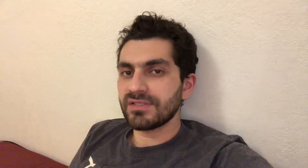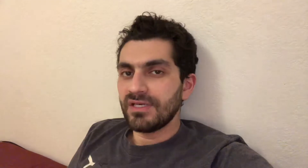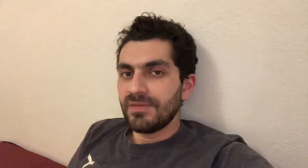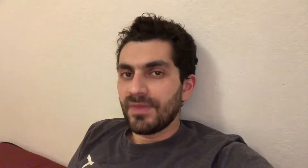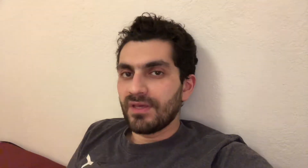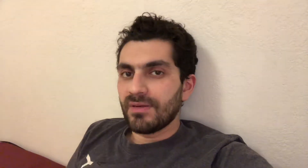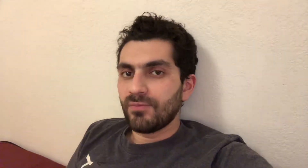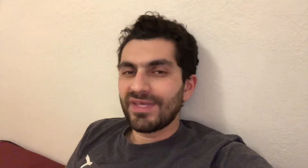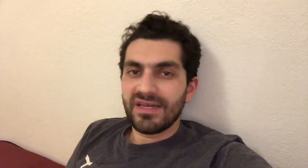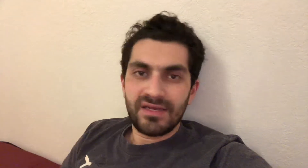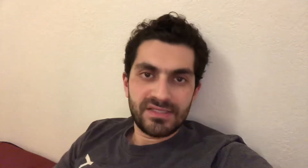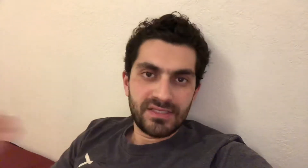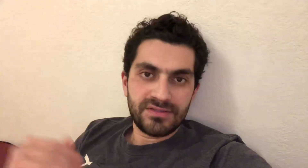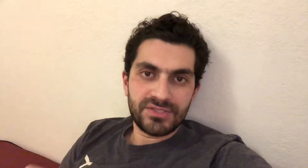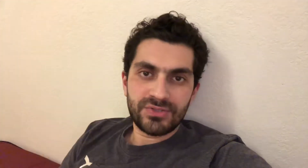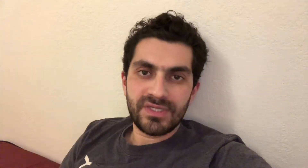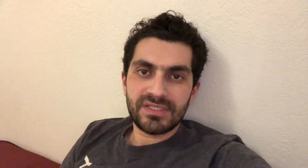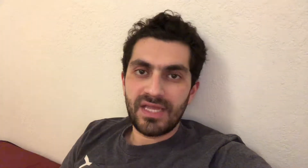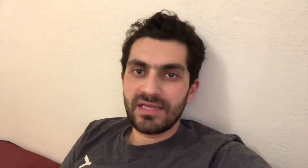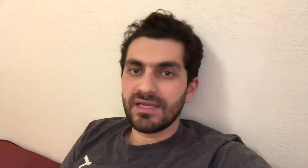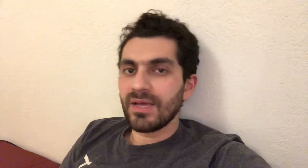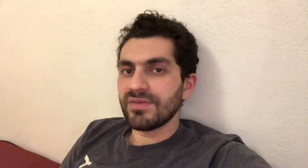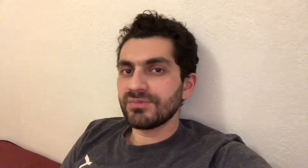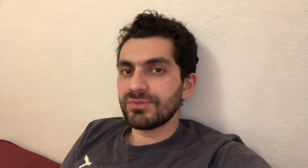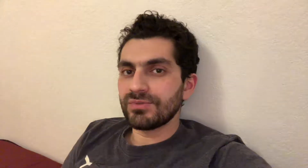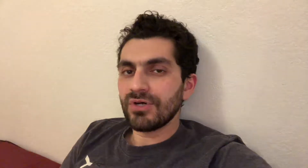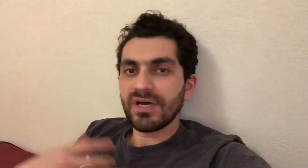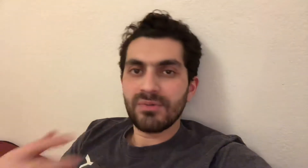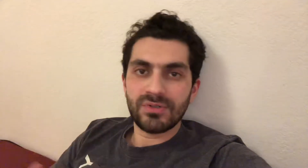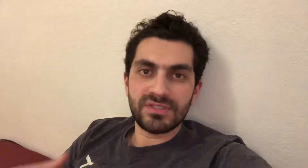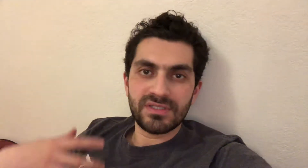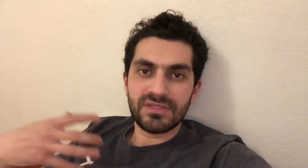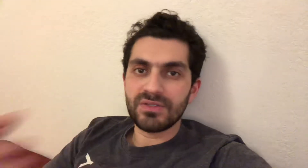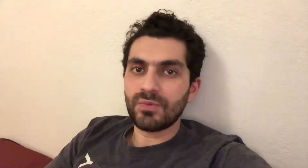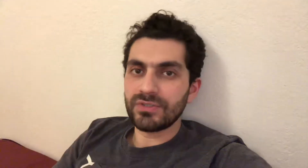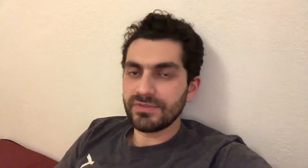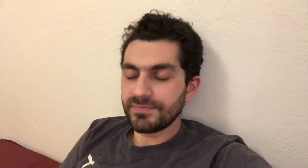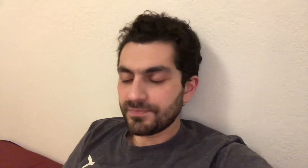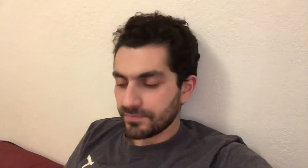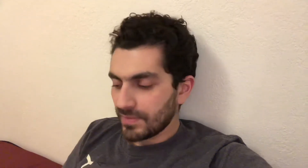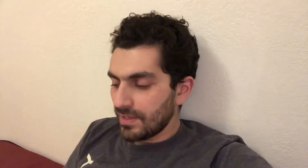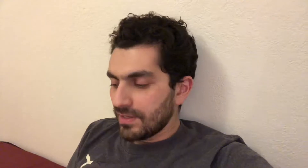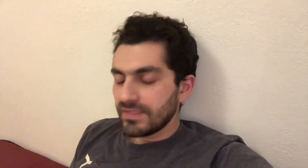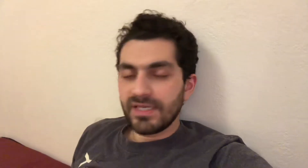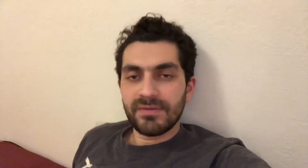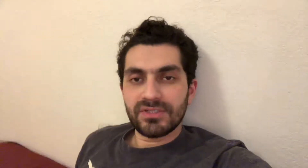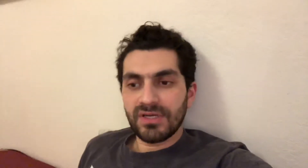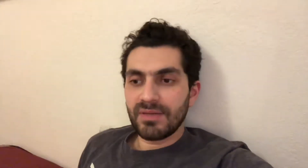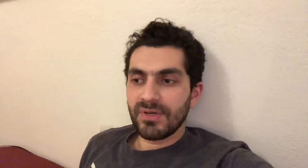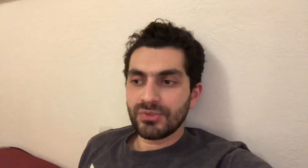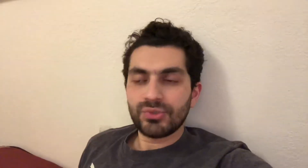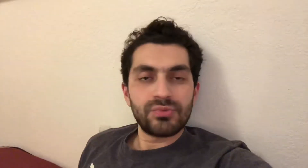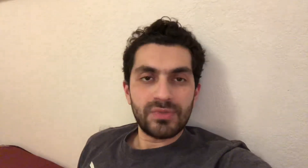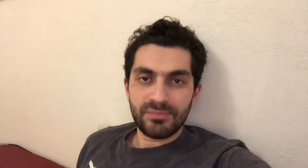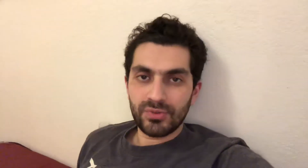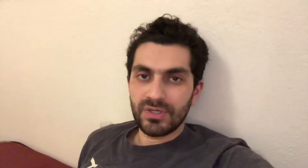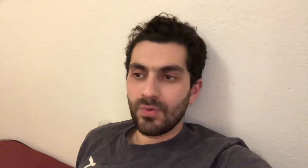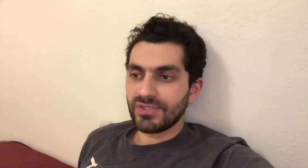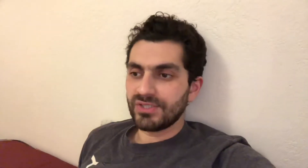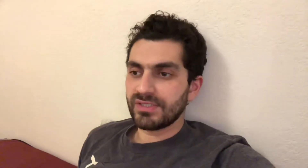we can lessen their stress and allow them to talk about their world. Today I want to talk about two important questions